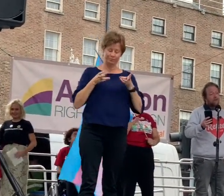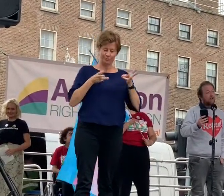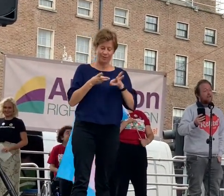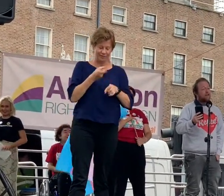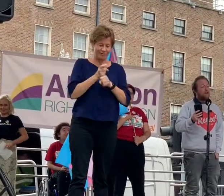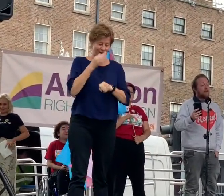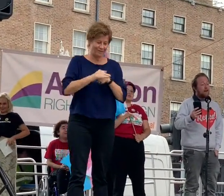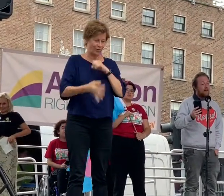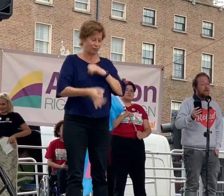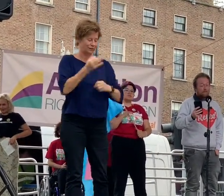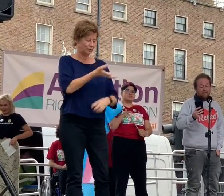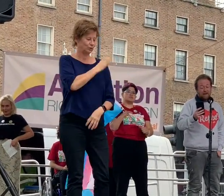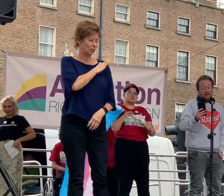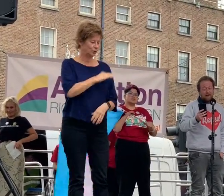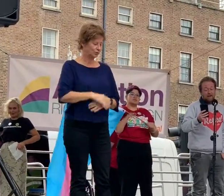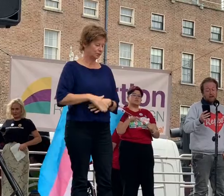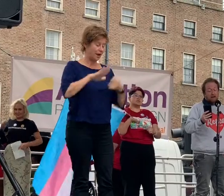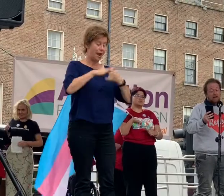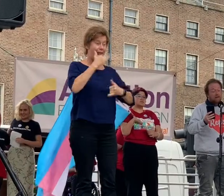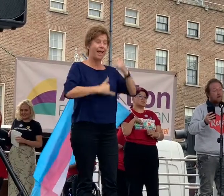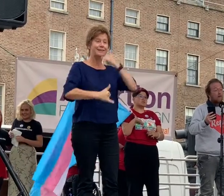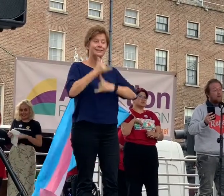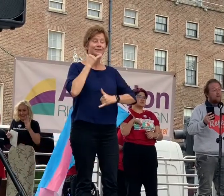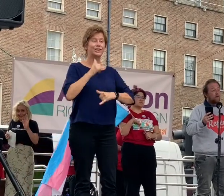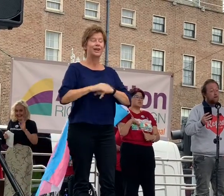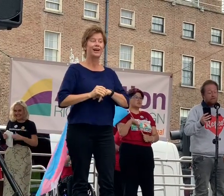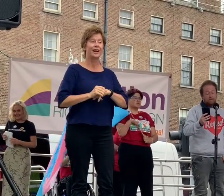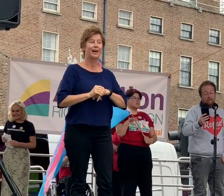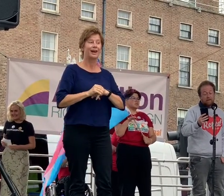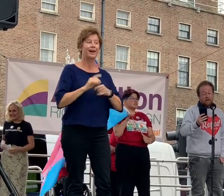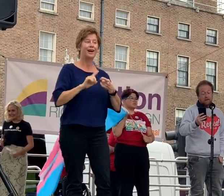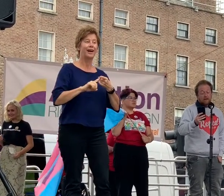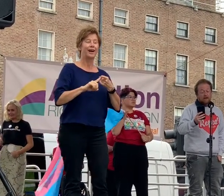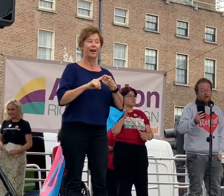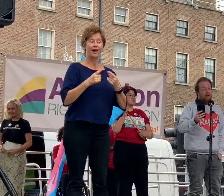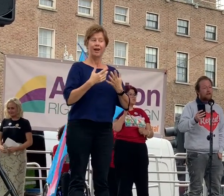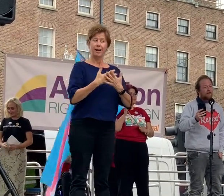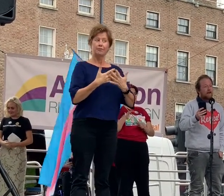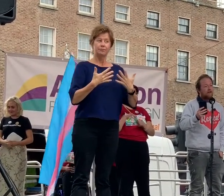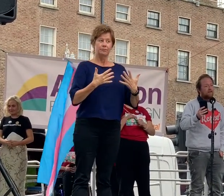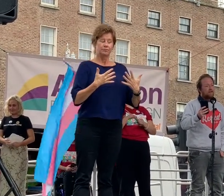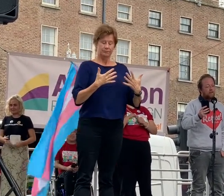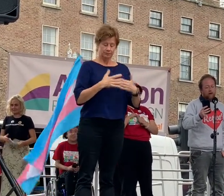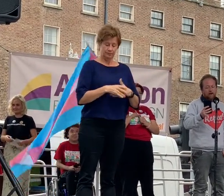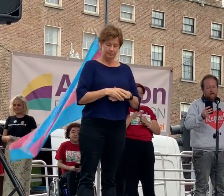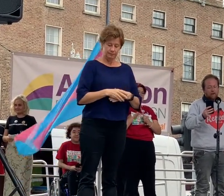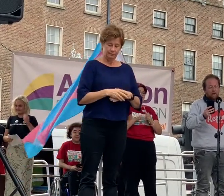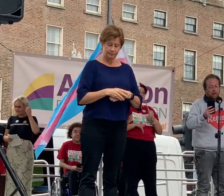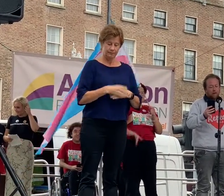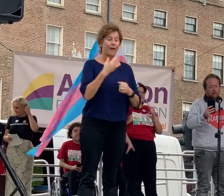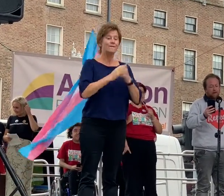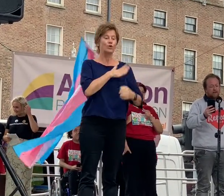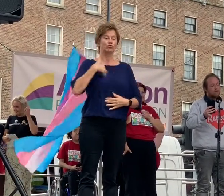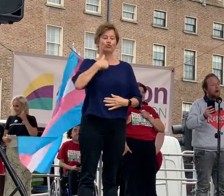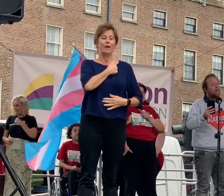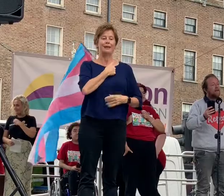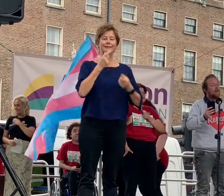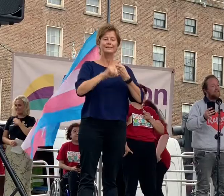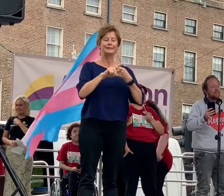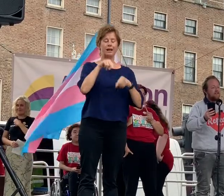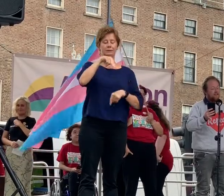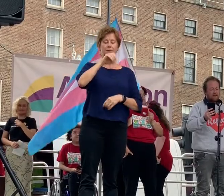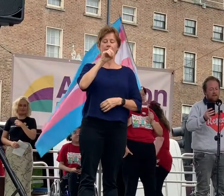Last year, Together for Yes, like Yes Equality before them, decided that trans and non-binary people were too